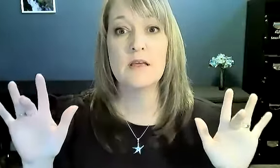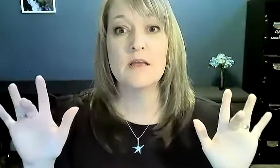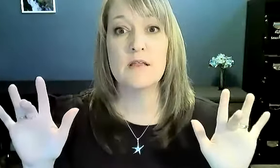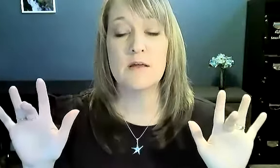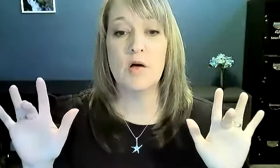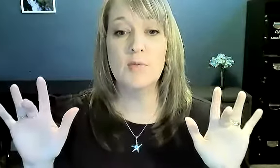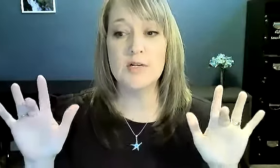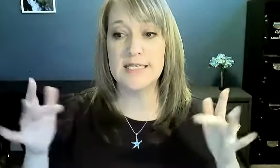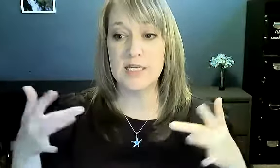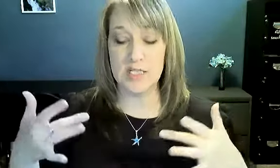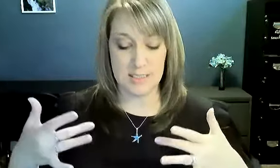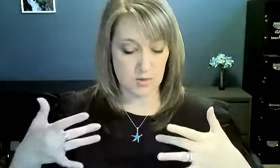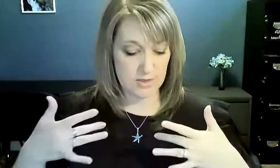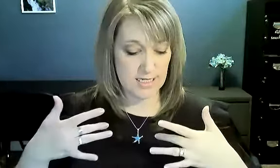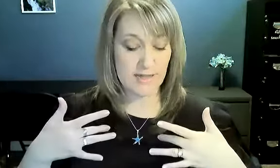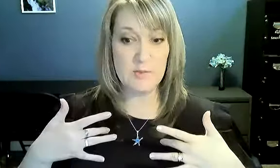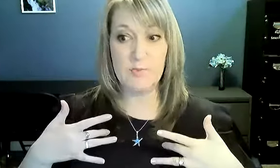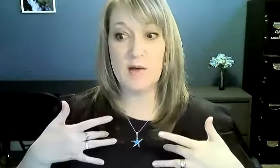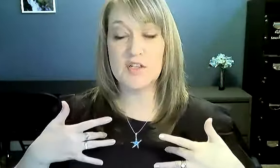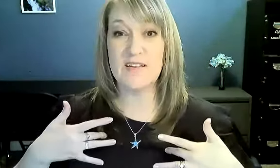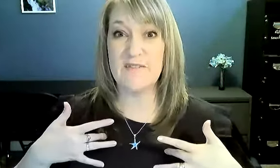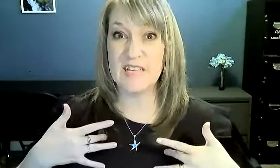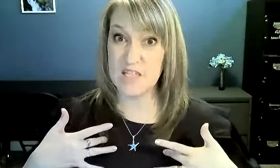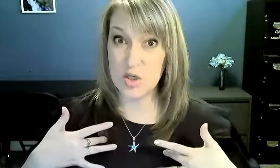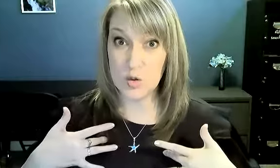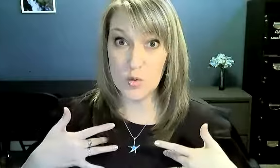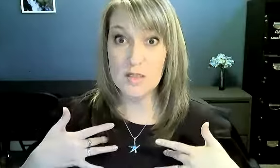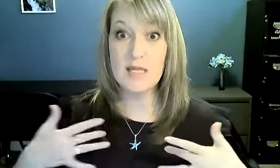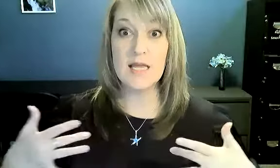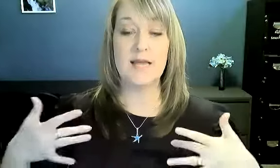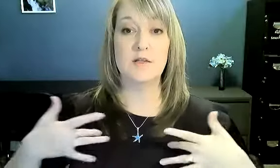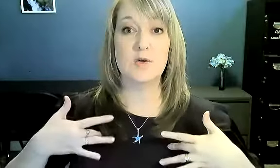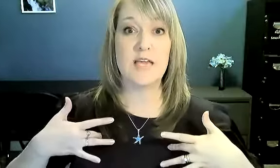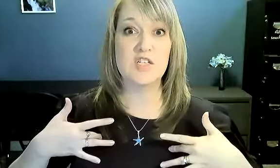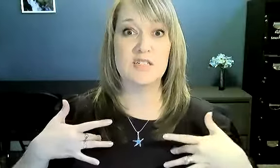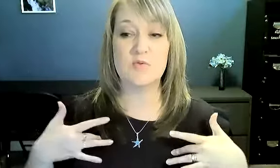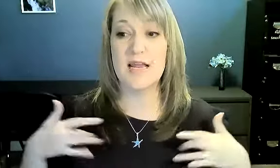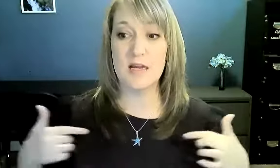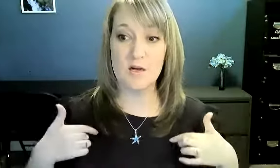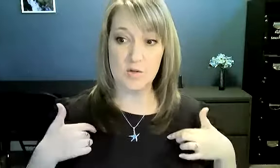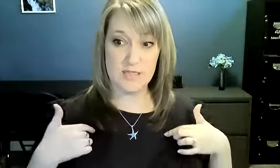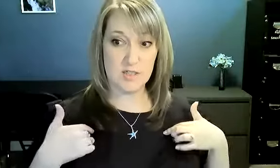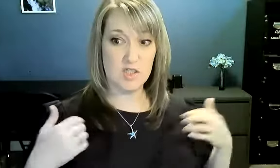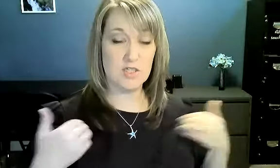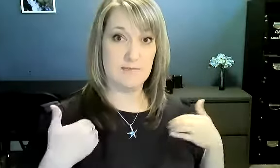The palm orientation is going to actually, palms are going to face you, and the location is right here. You'll be touching just